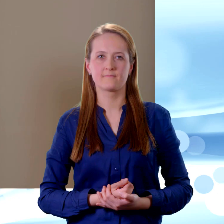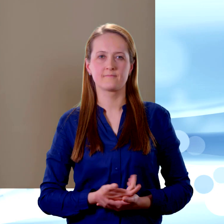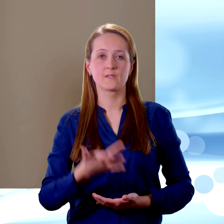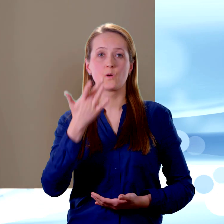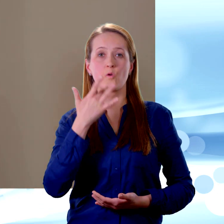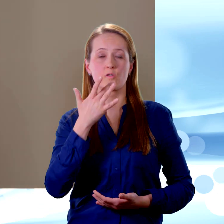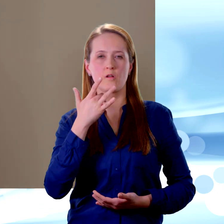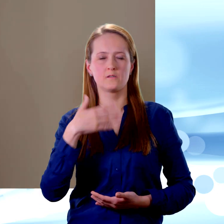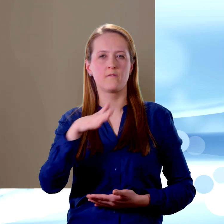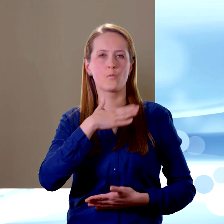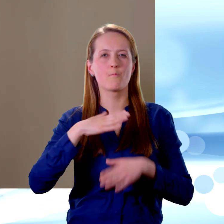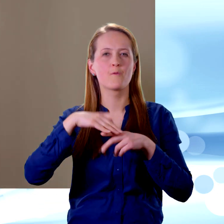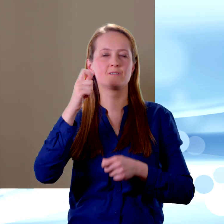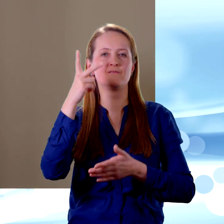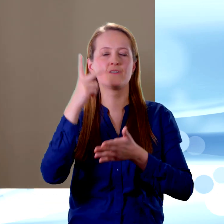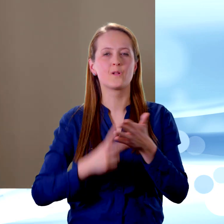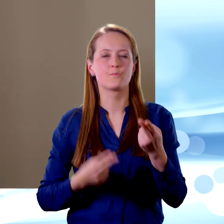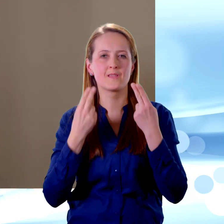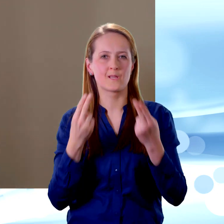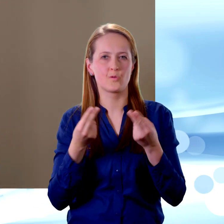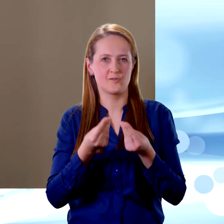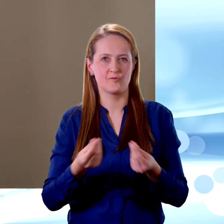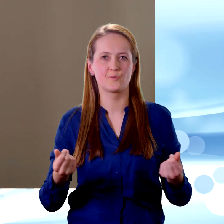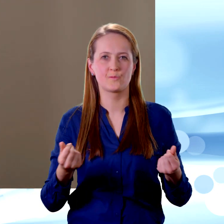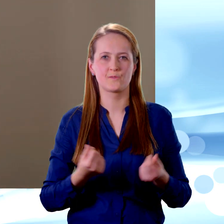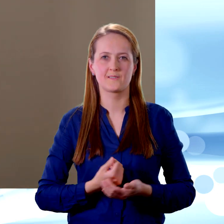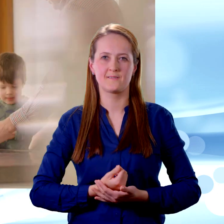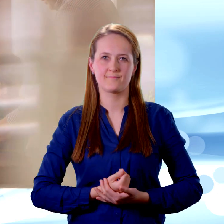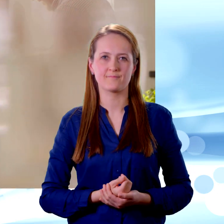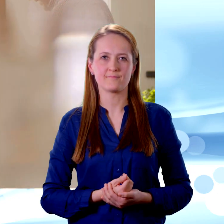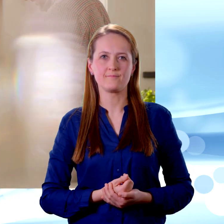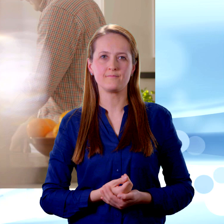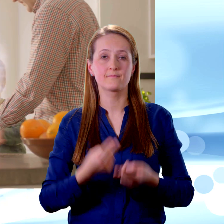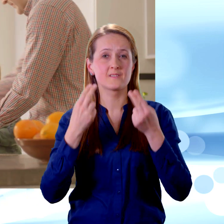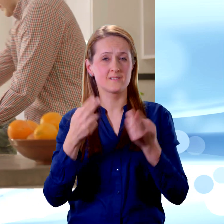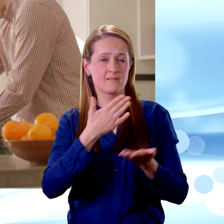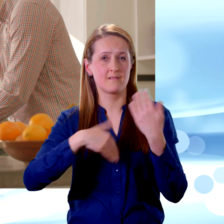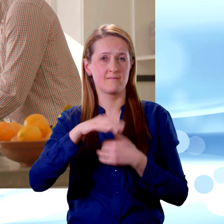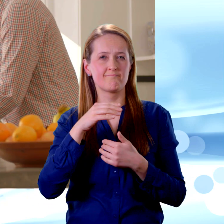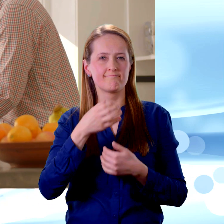Water. It's our most valuable natural resource. We all need clean safe water